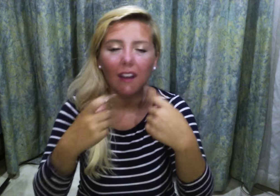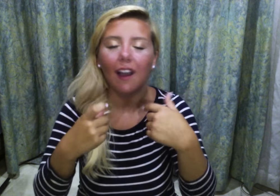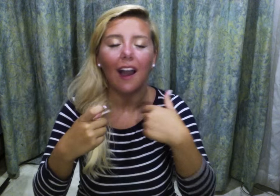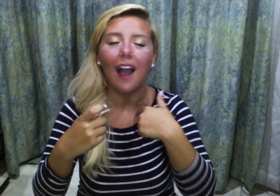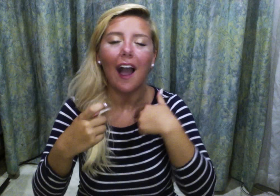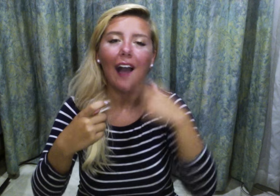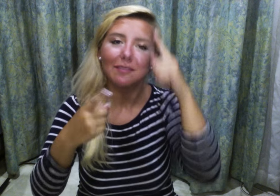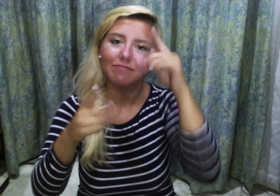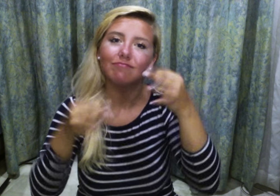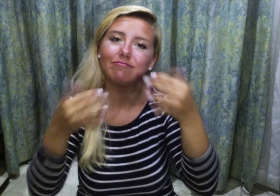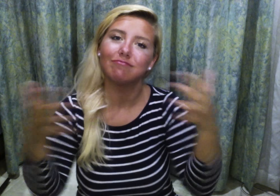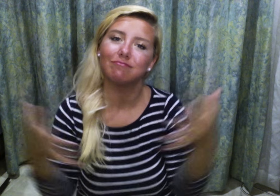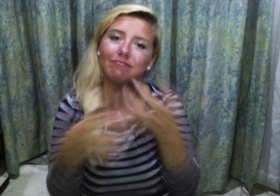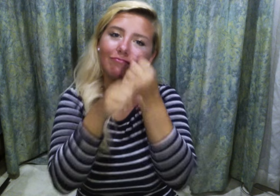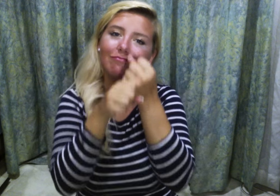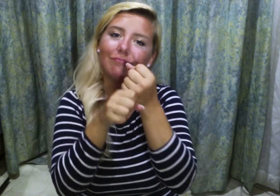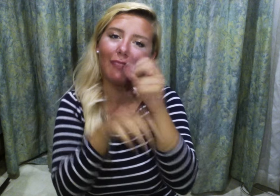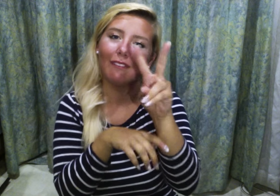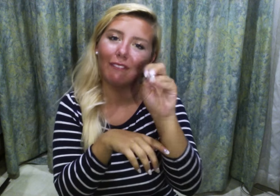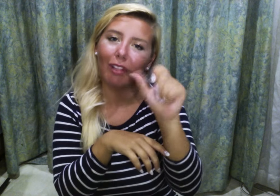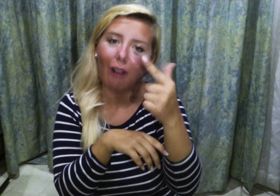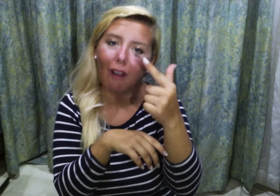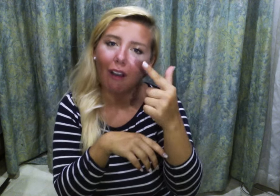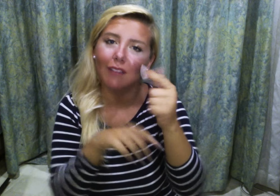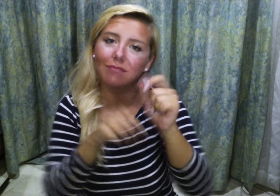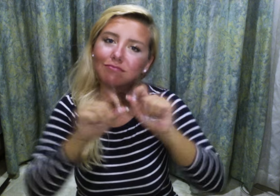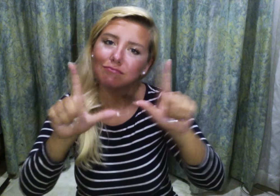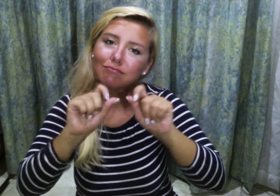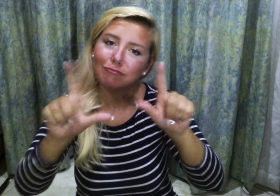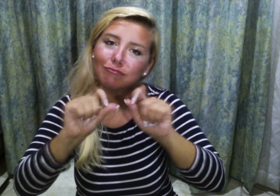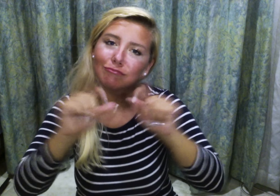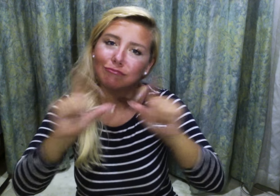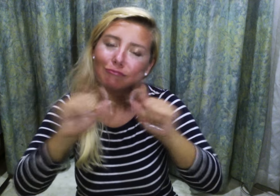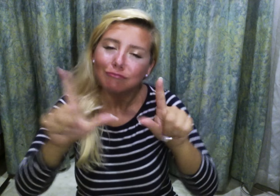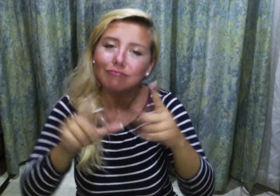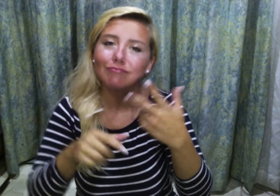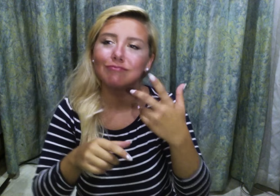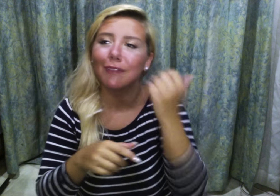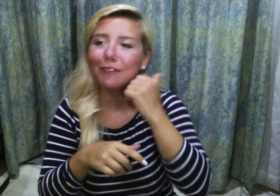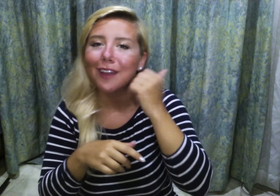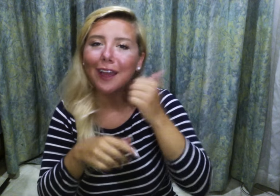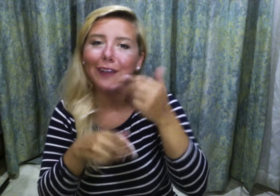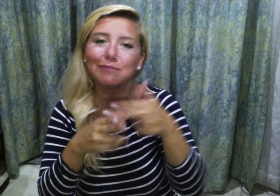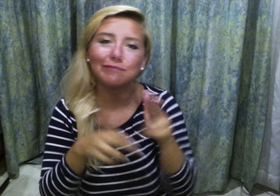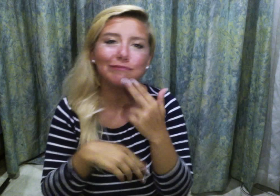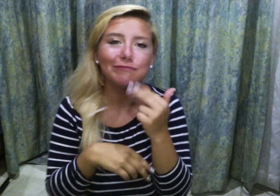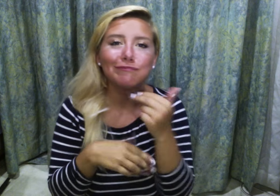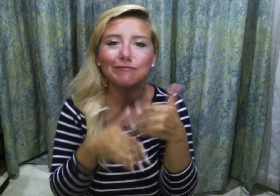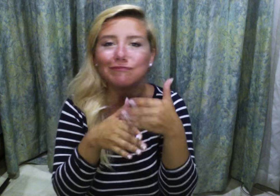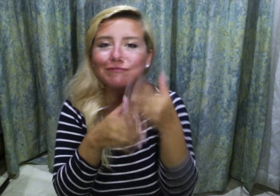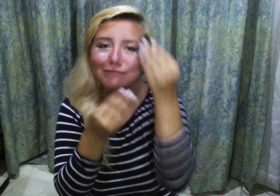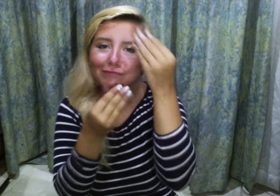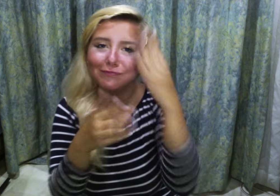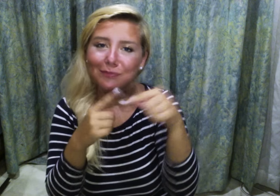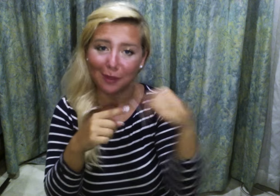so on and so forth. So I decided to kind of streamline everything and answer your questions in vlogs. Just